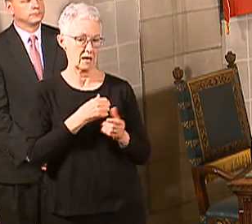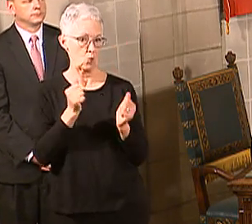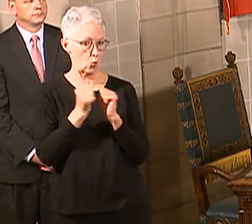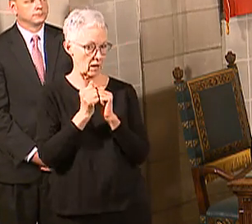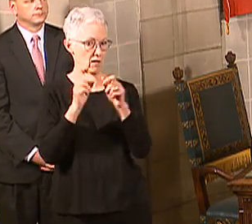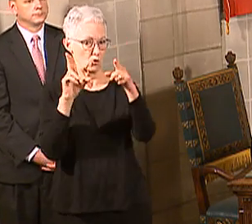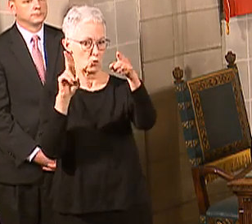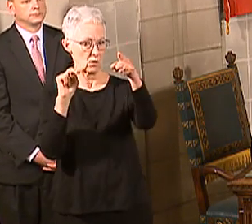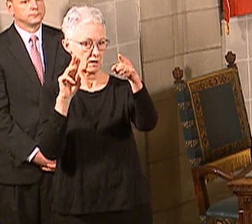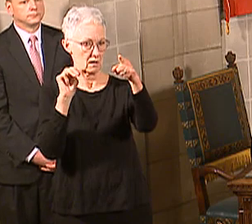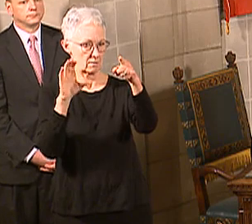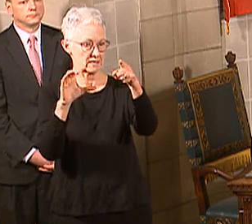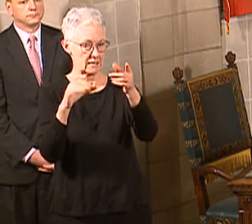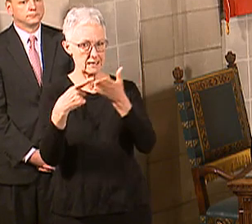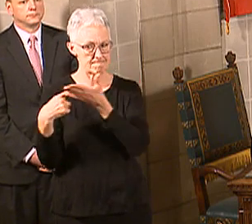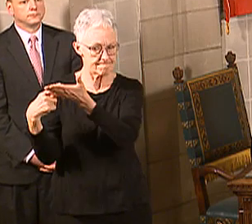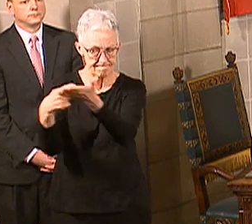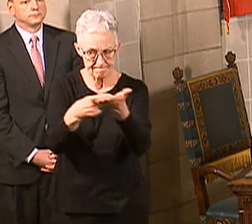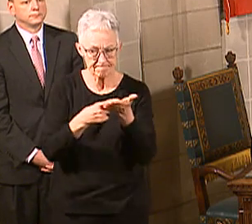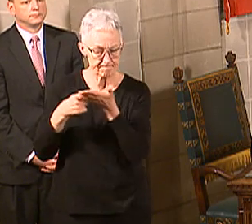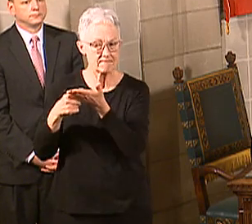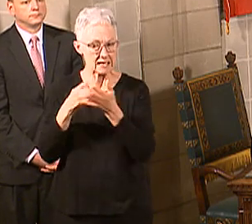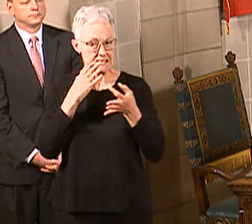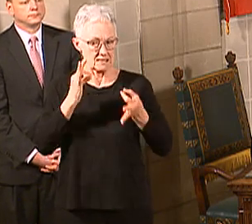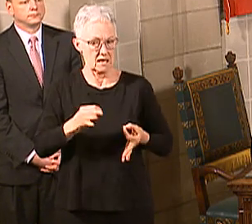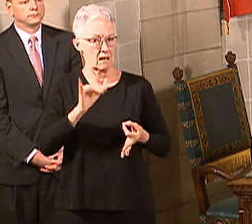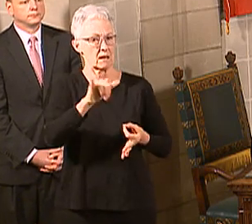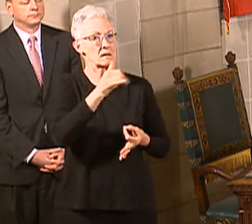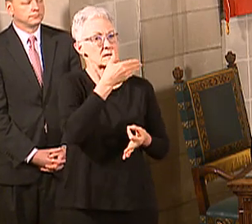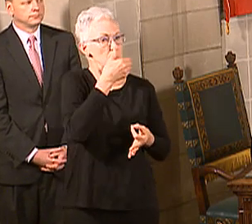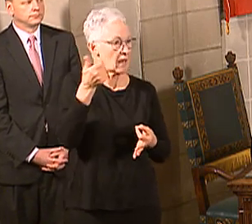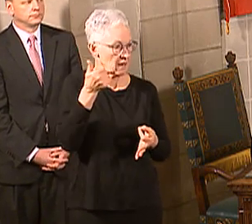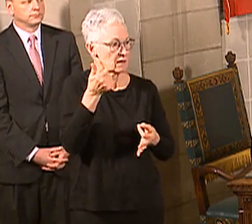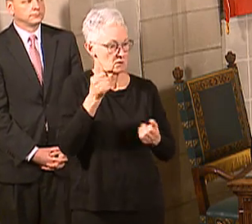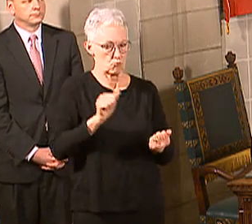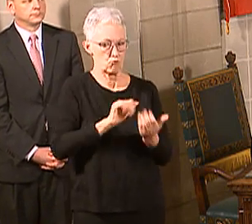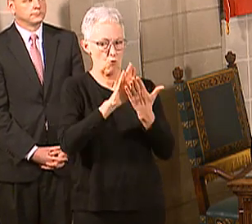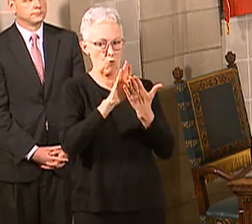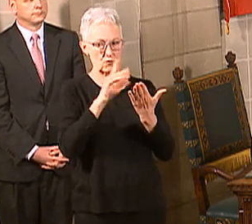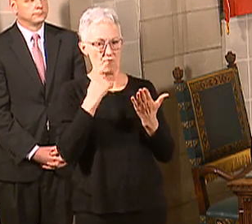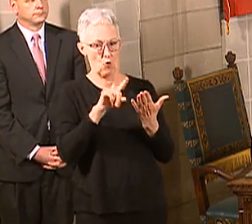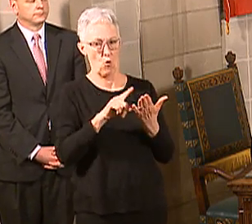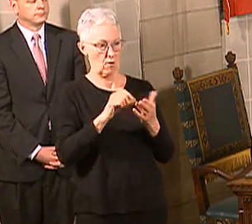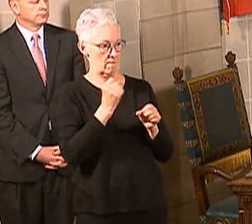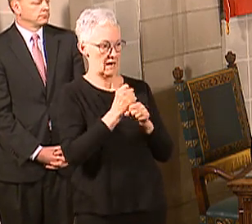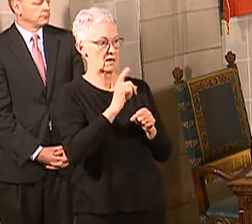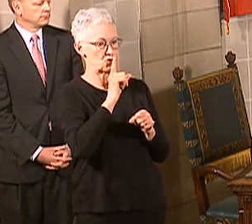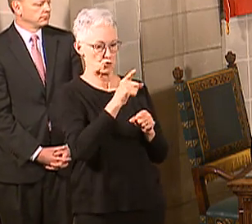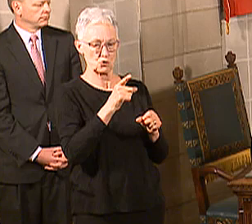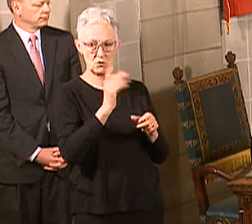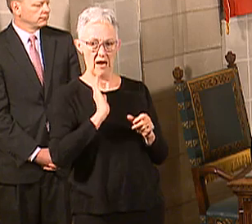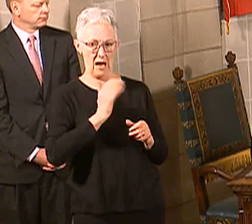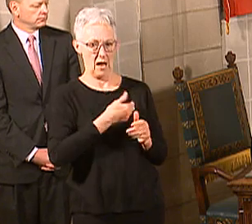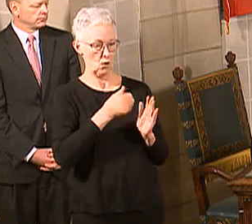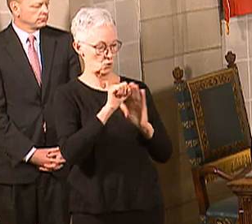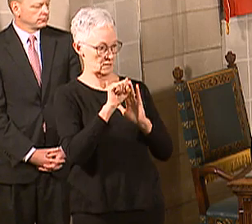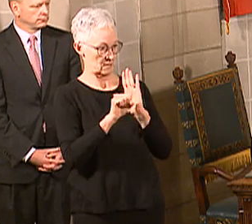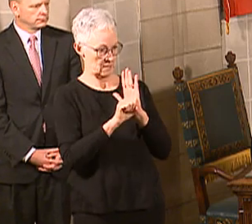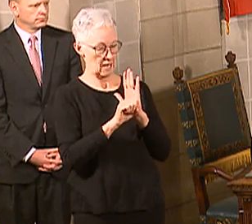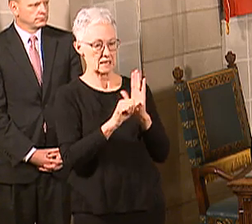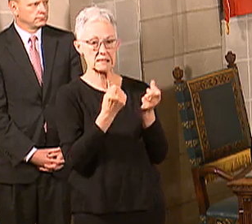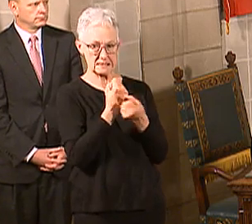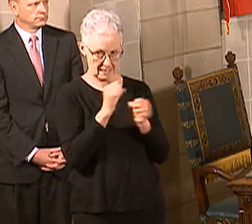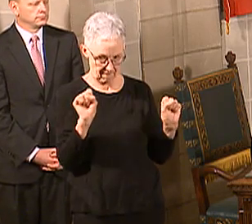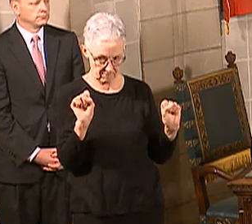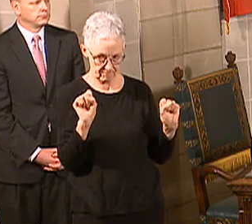So we will continue to follow that plan with regard to looking at each public health district. When we have that community spread